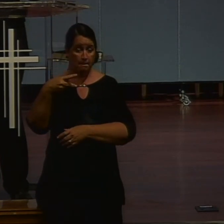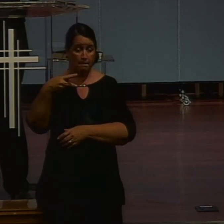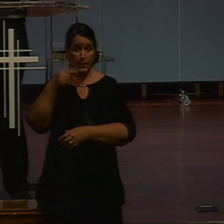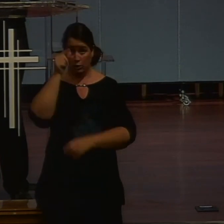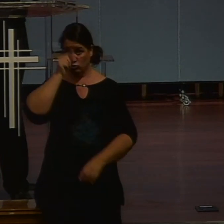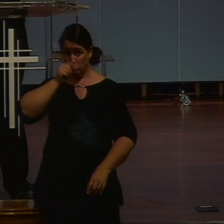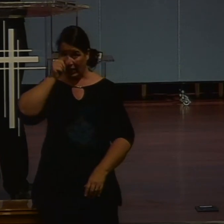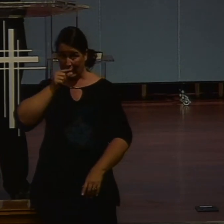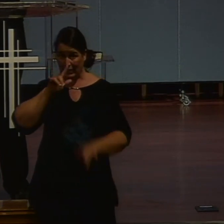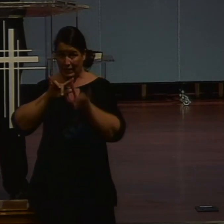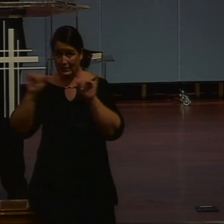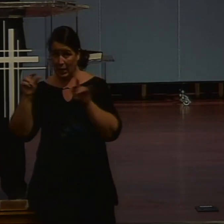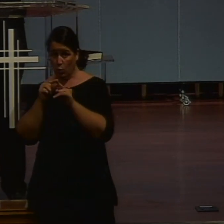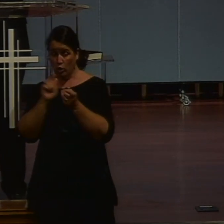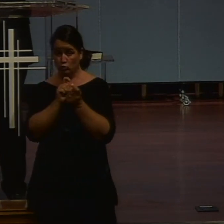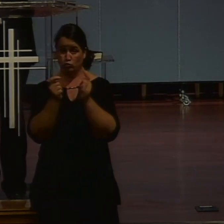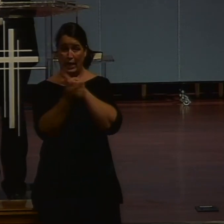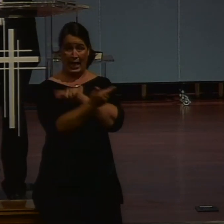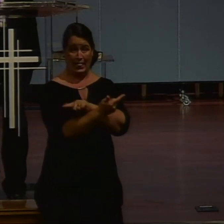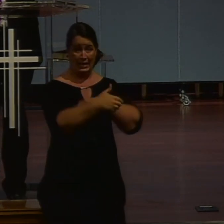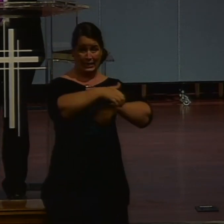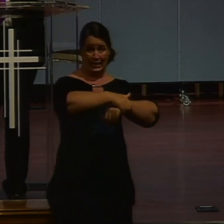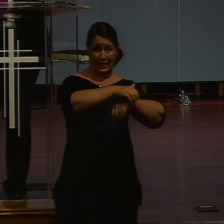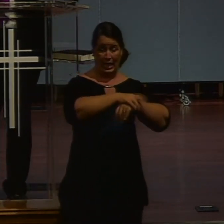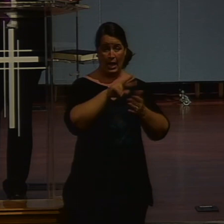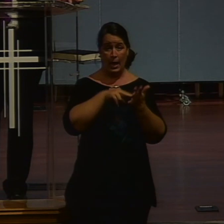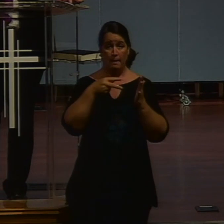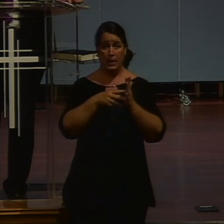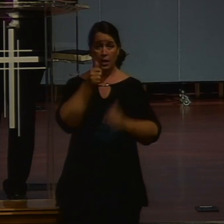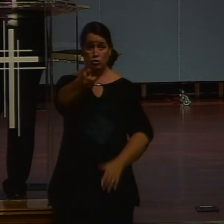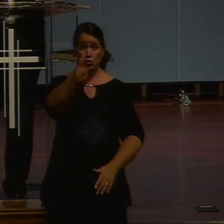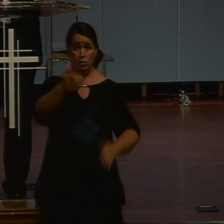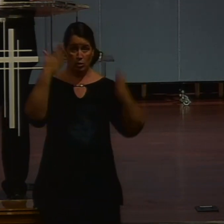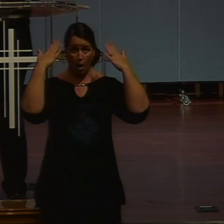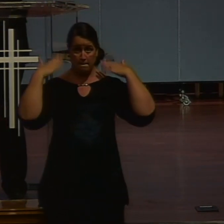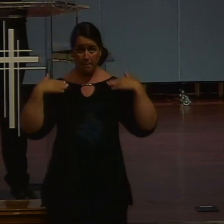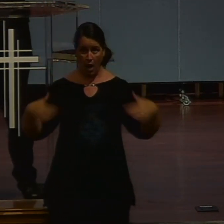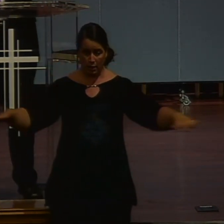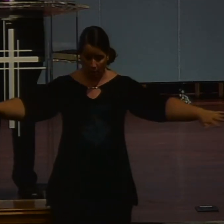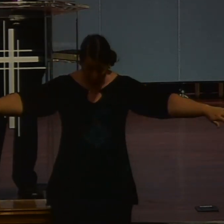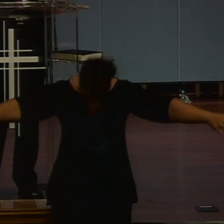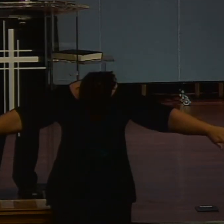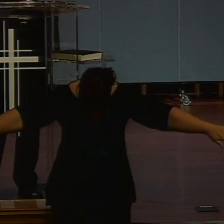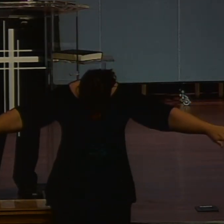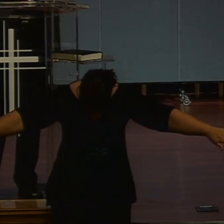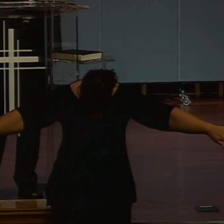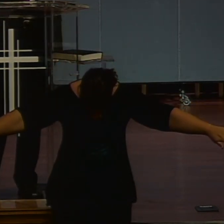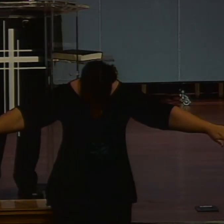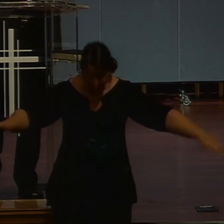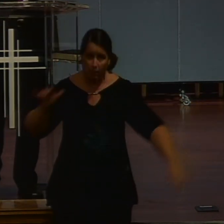In English. Properly translated. Is to prostrate. One's self. Before the Lord. Is literally. I remember when.